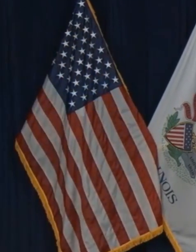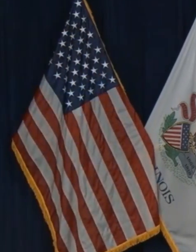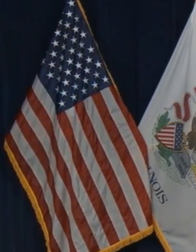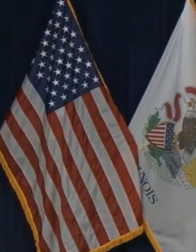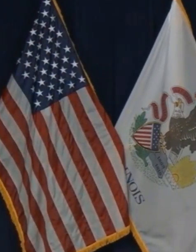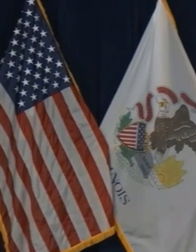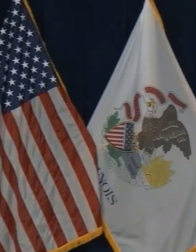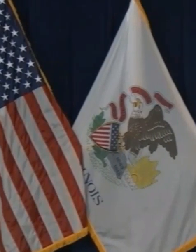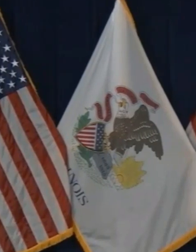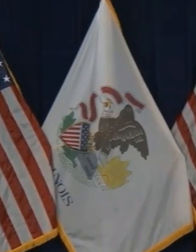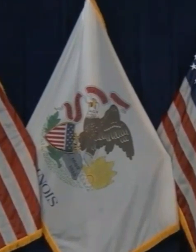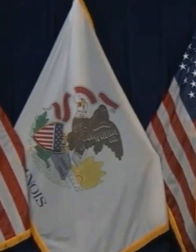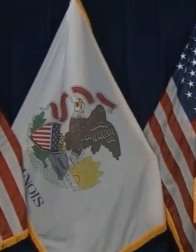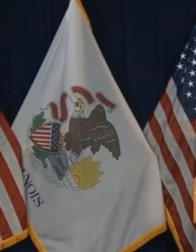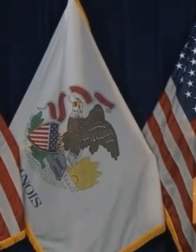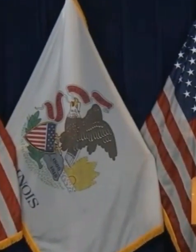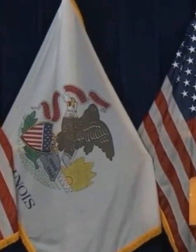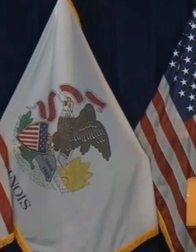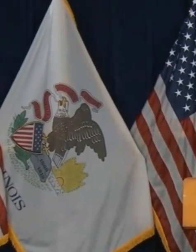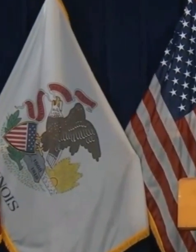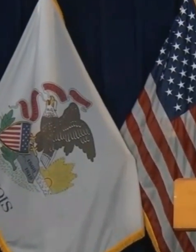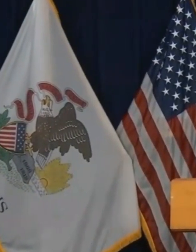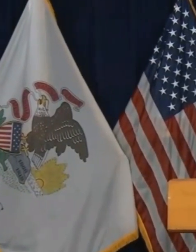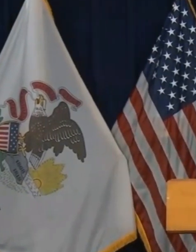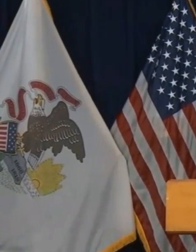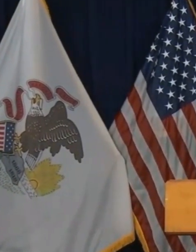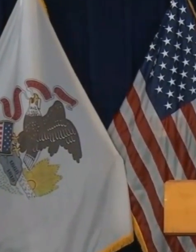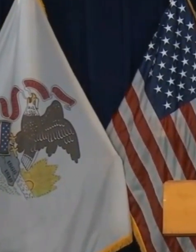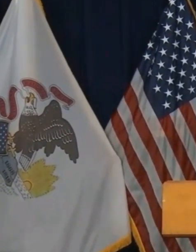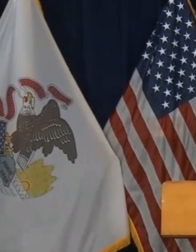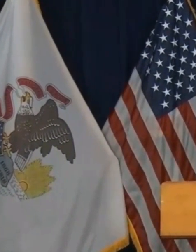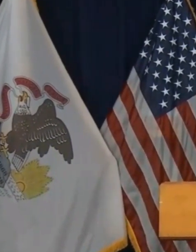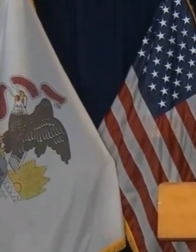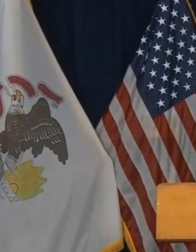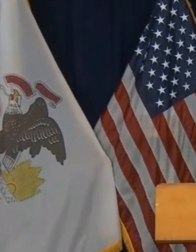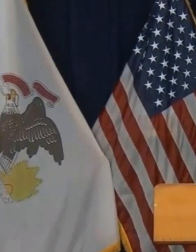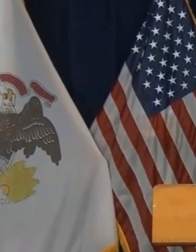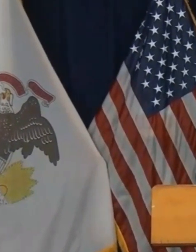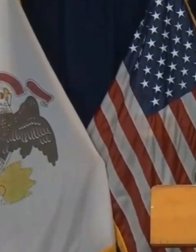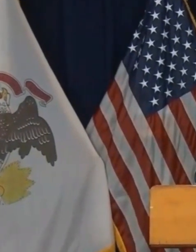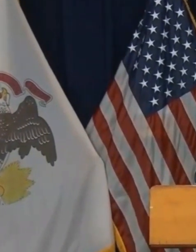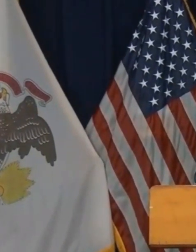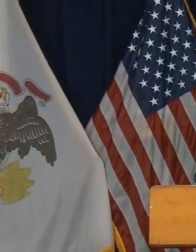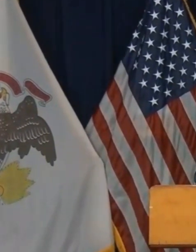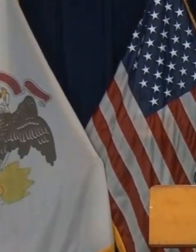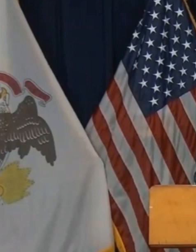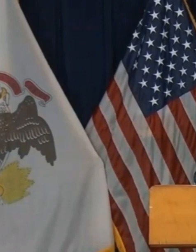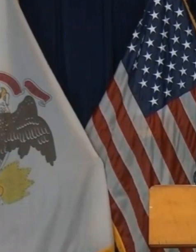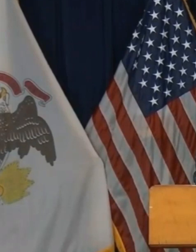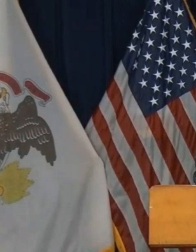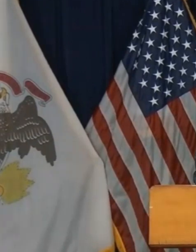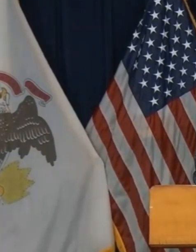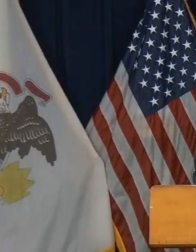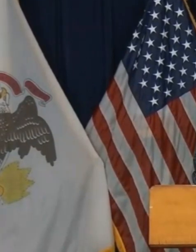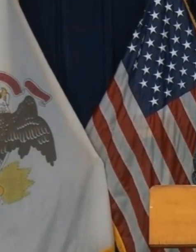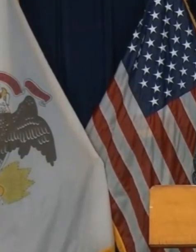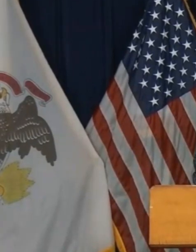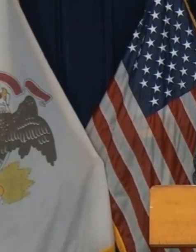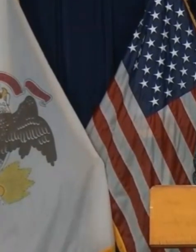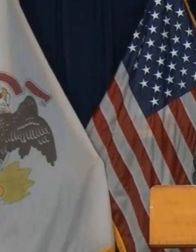to today with some words of precaution. Tomorrow will be our